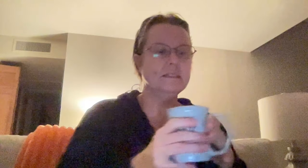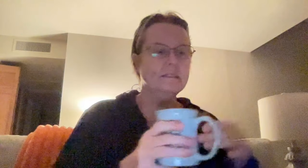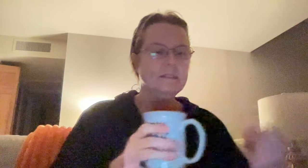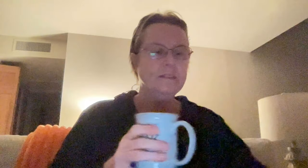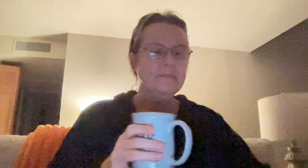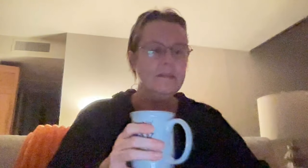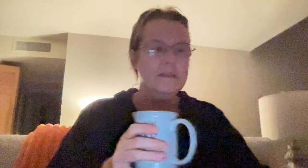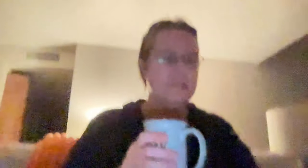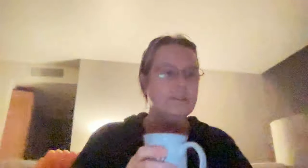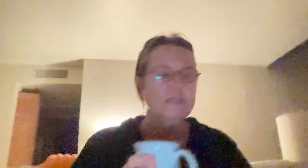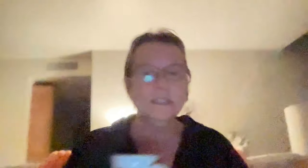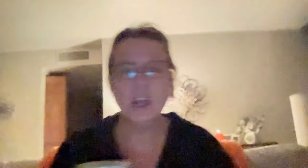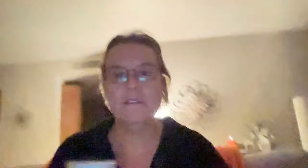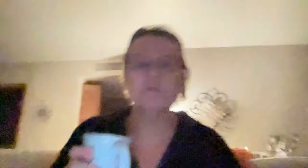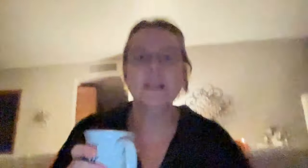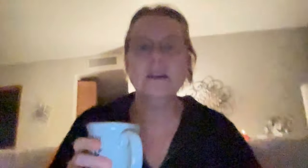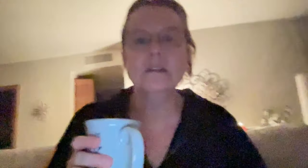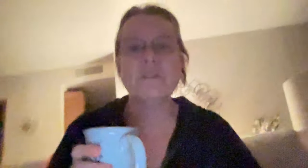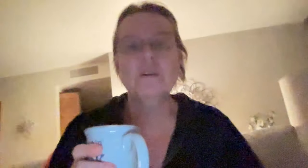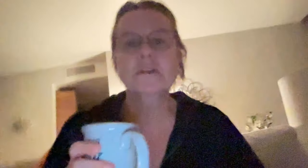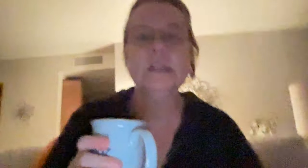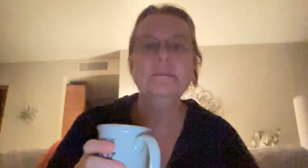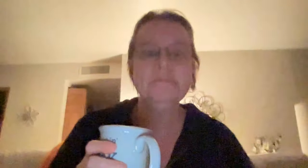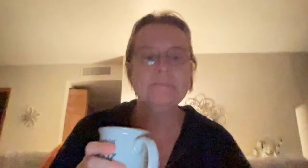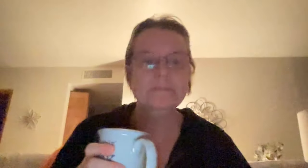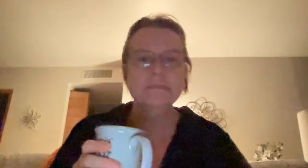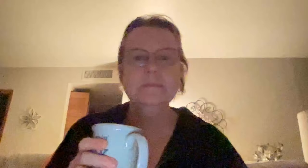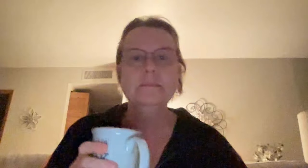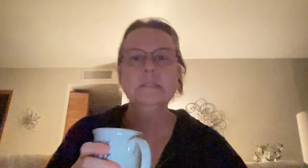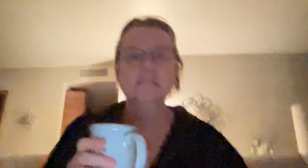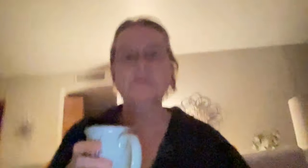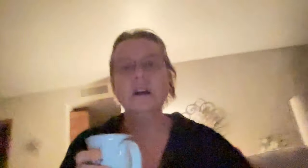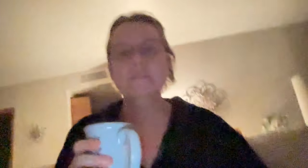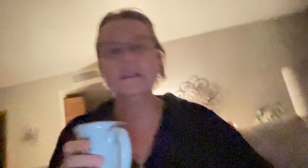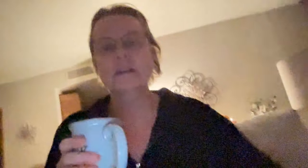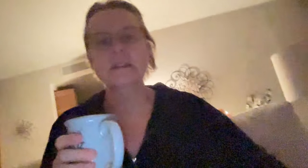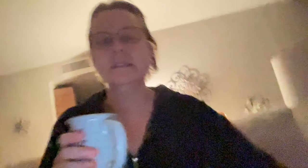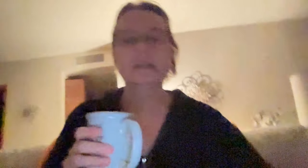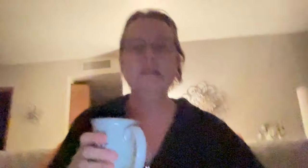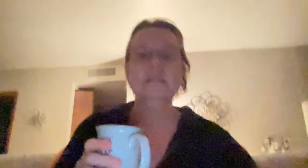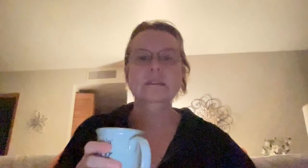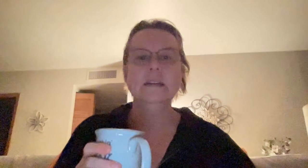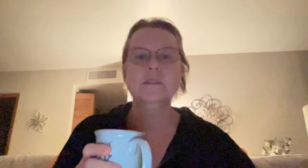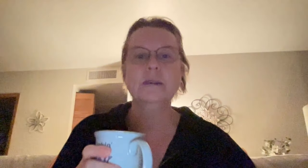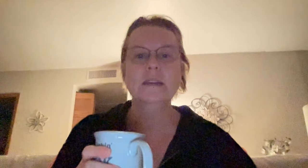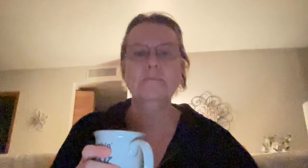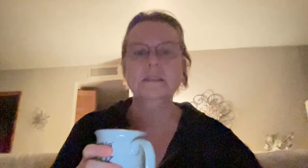to, so this is Coffee with Karen. If you're wondering, this is what Coffee with Karen is like. I just wake up and